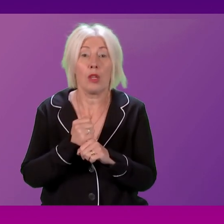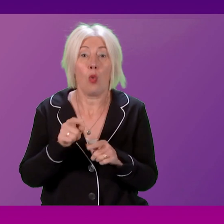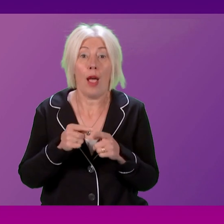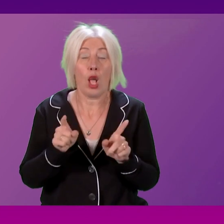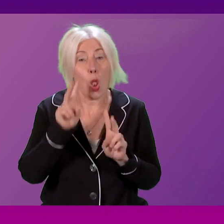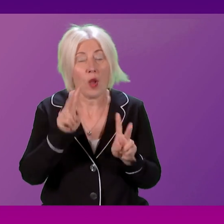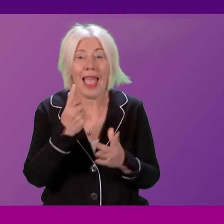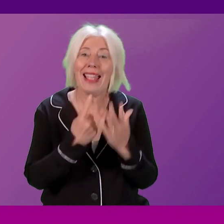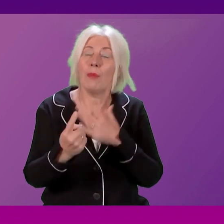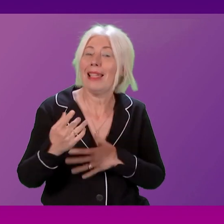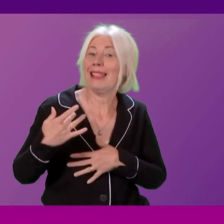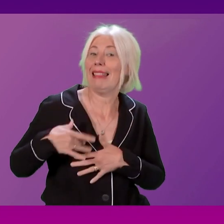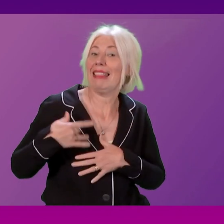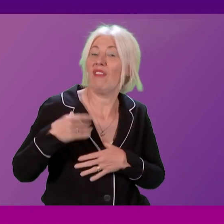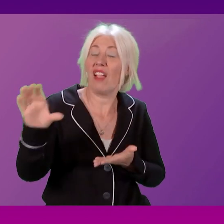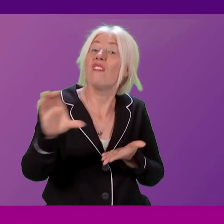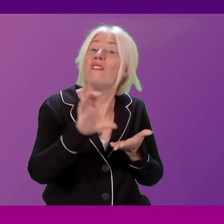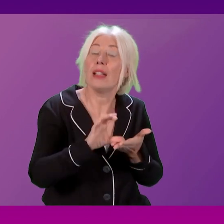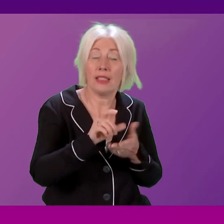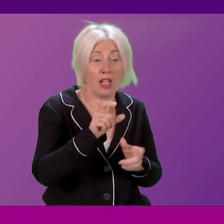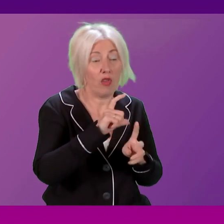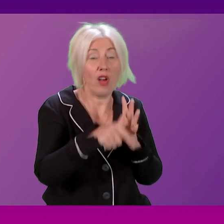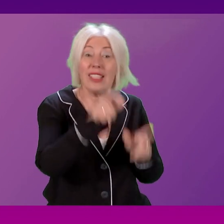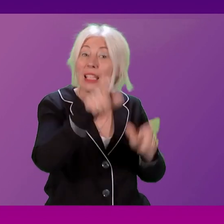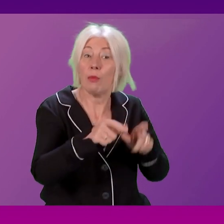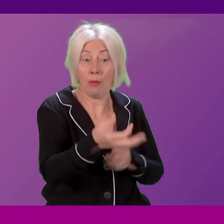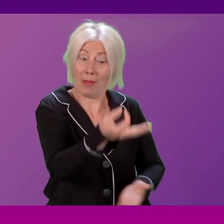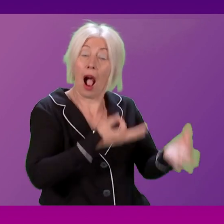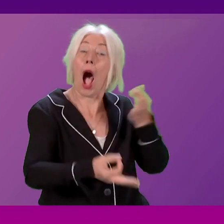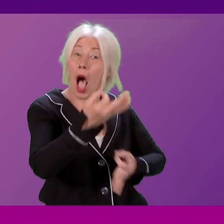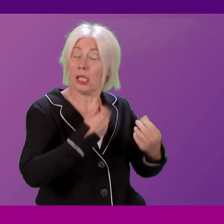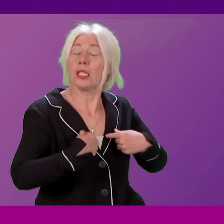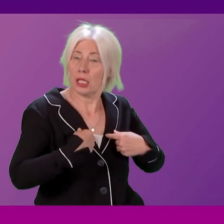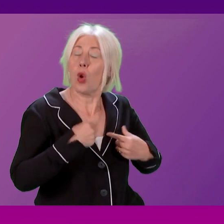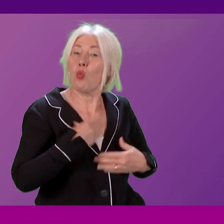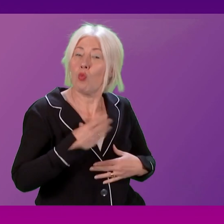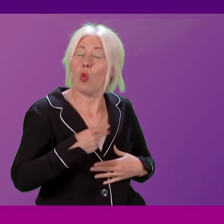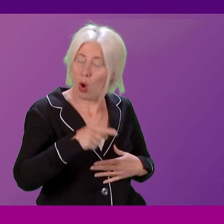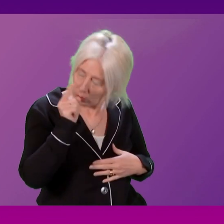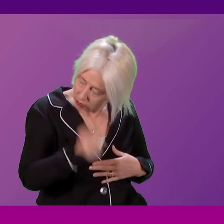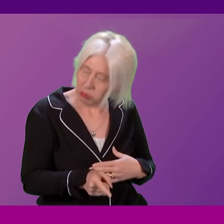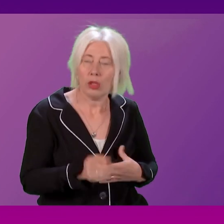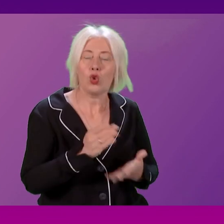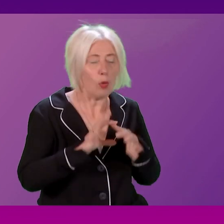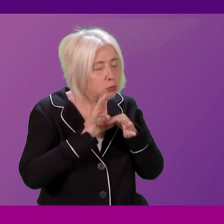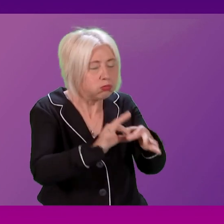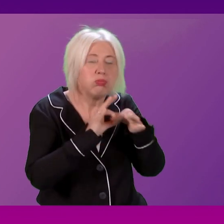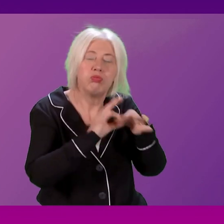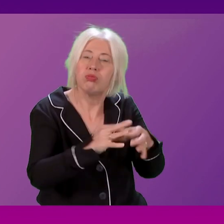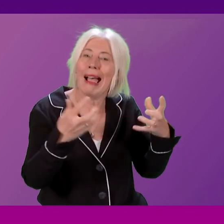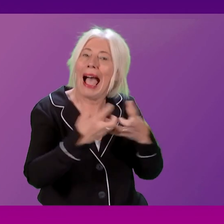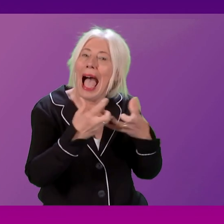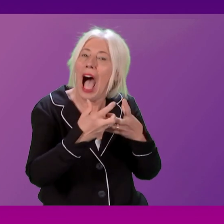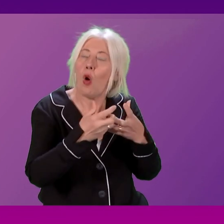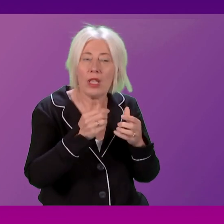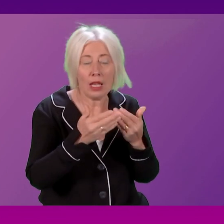Independent Living Fund, which was an ask from disabled people's organisations, of course, that's why we'll continue to work with them to see what more we can do,